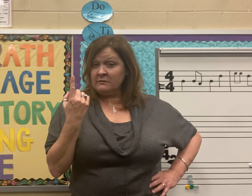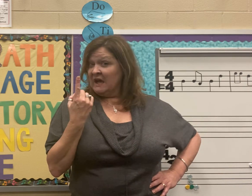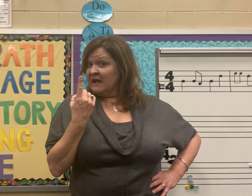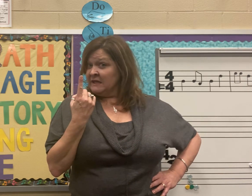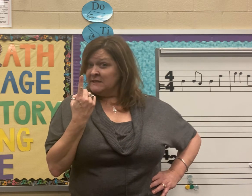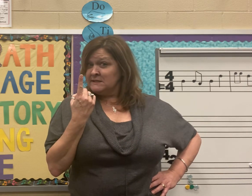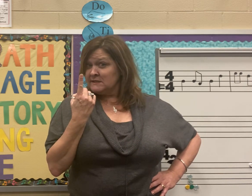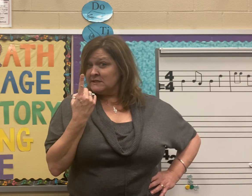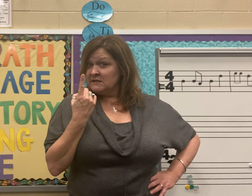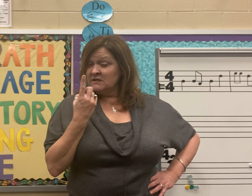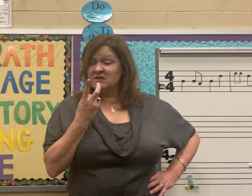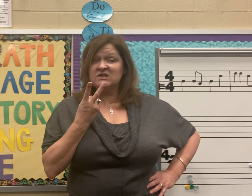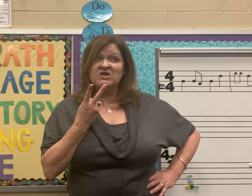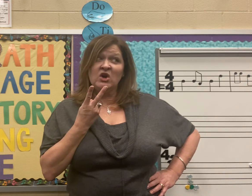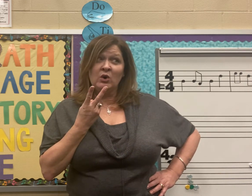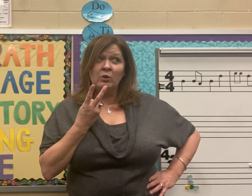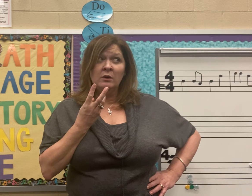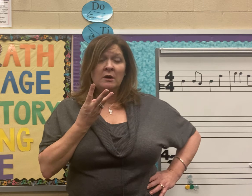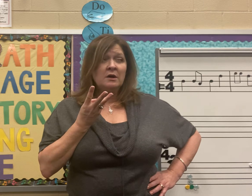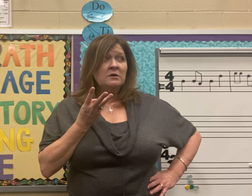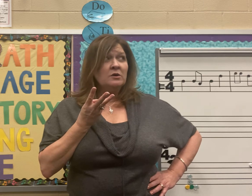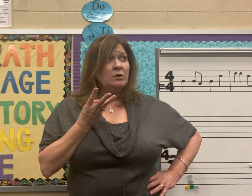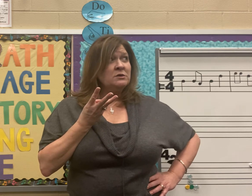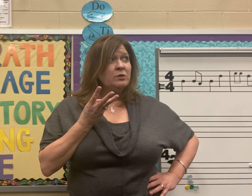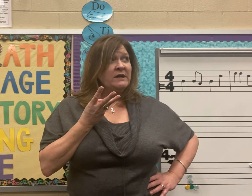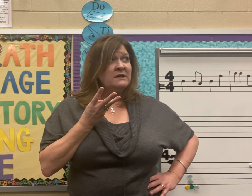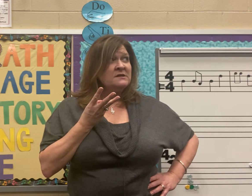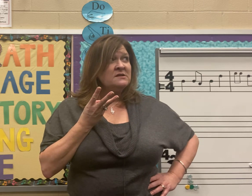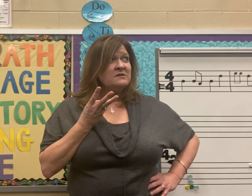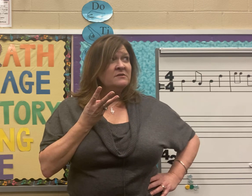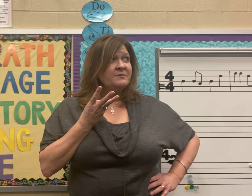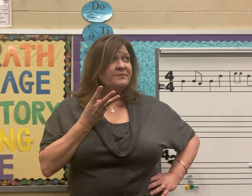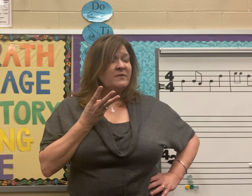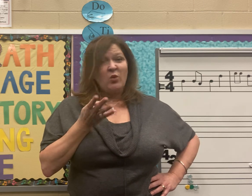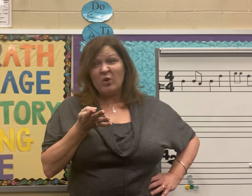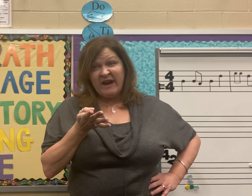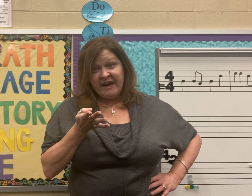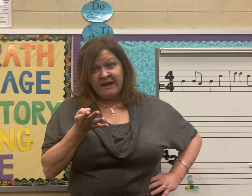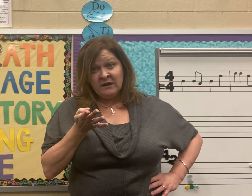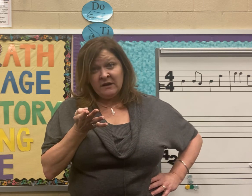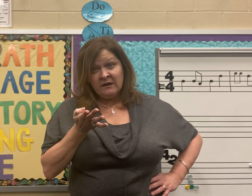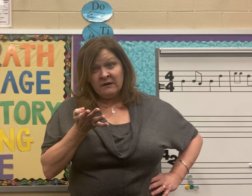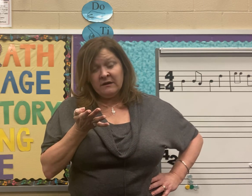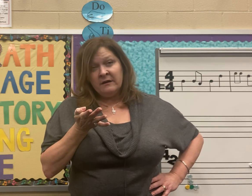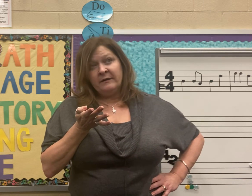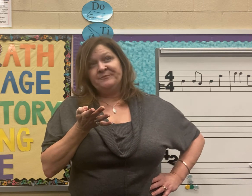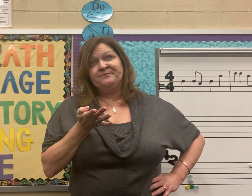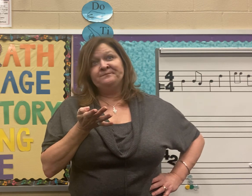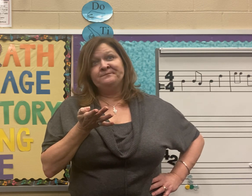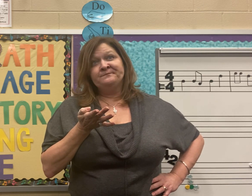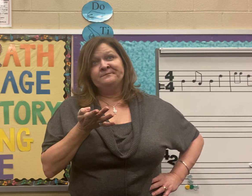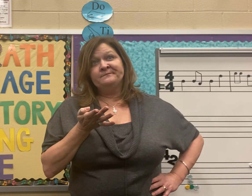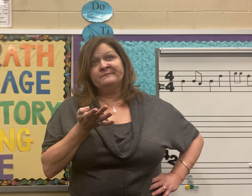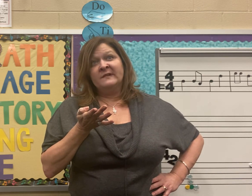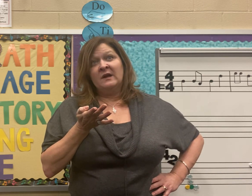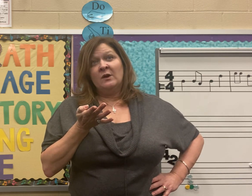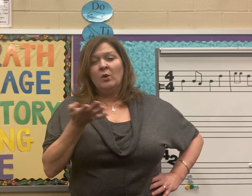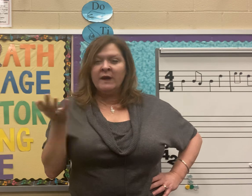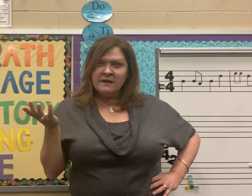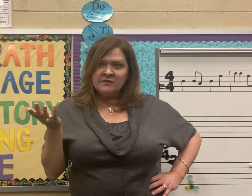Ice, snow, cold winds, rain, mmm, what kind of